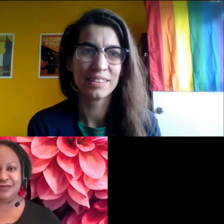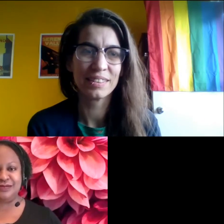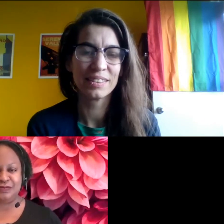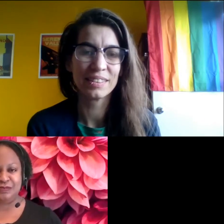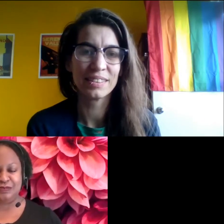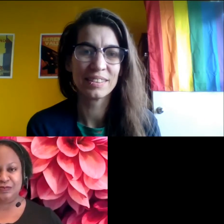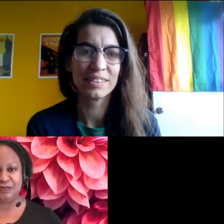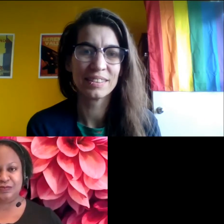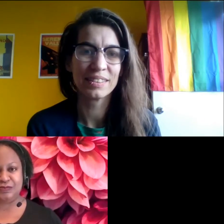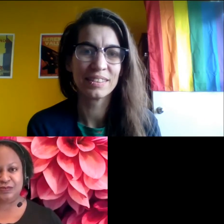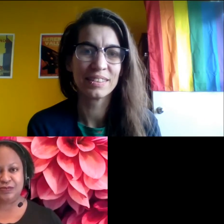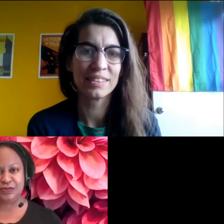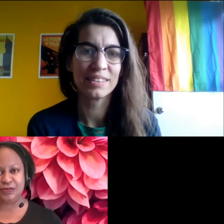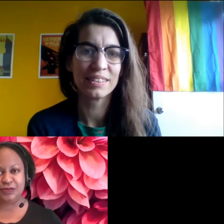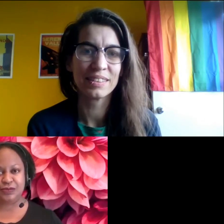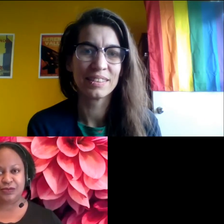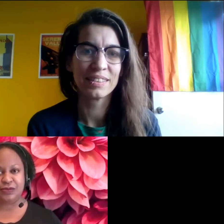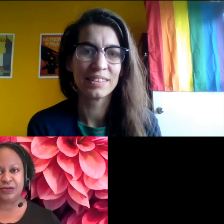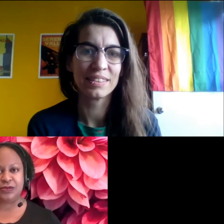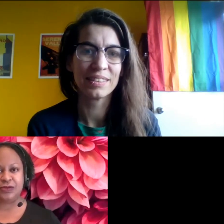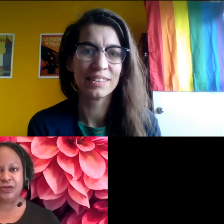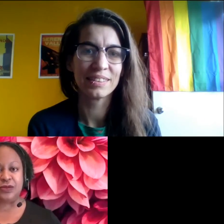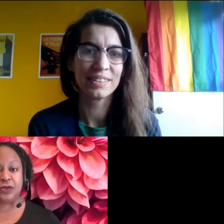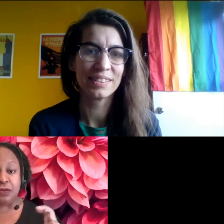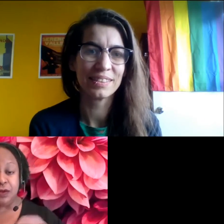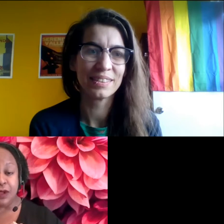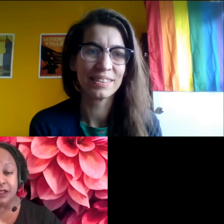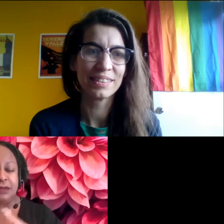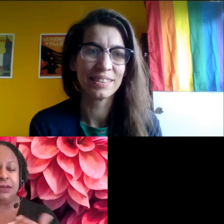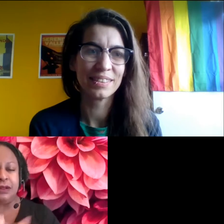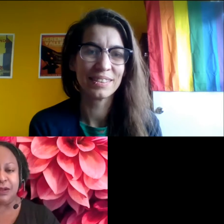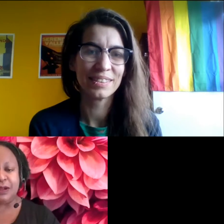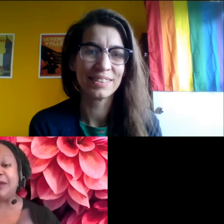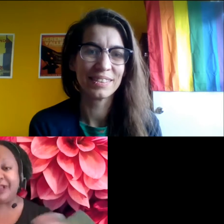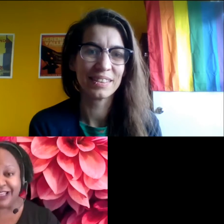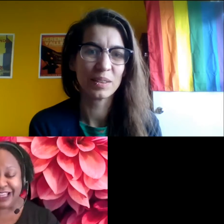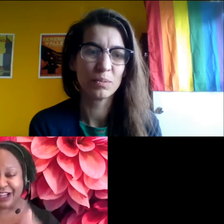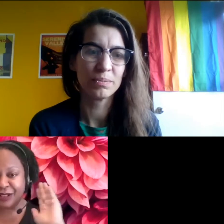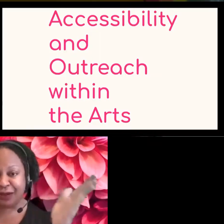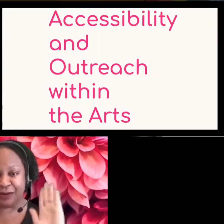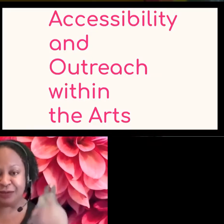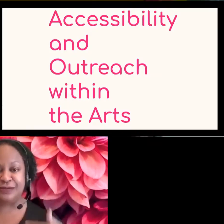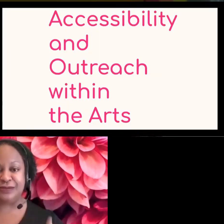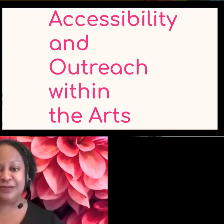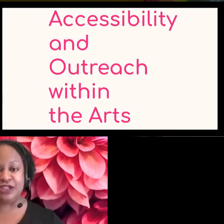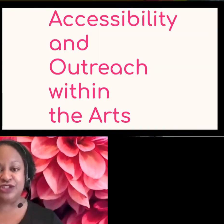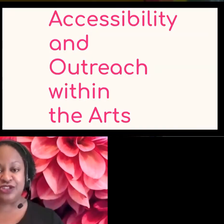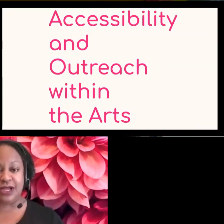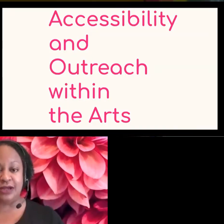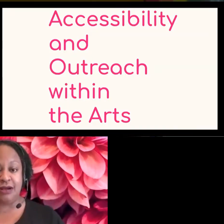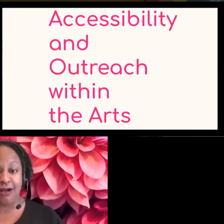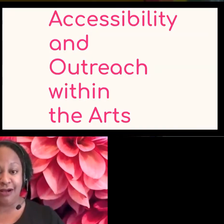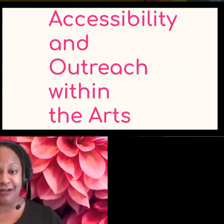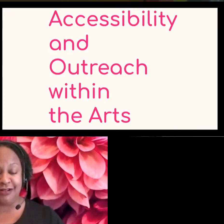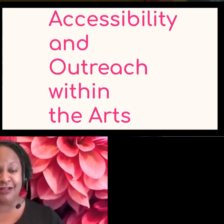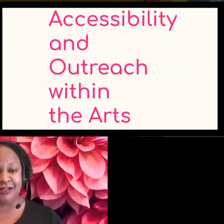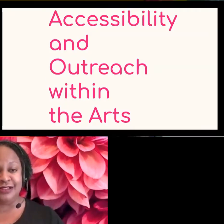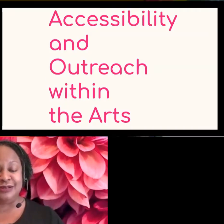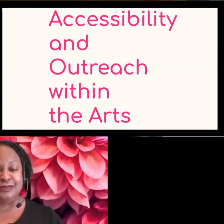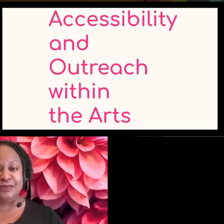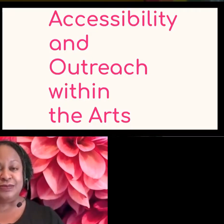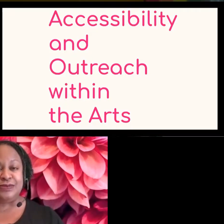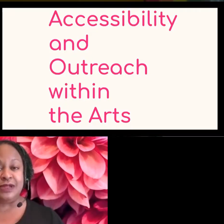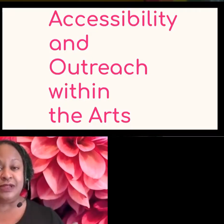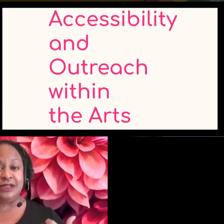Um, so again, hello, I'm Jack Hawk. Um, today I'm kind of hoping the